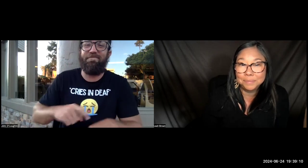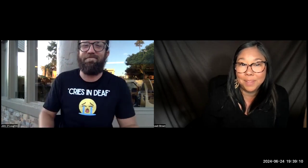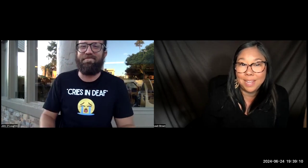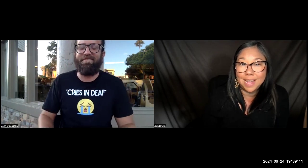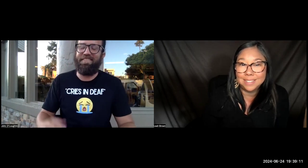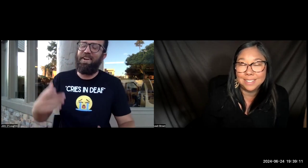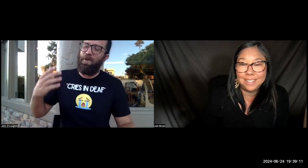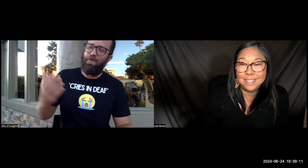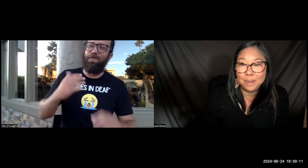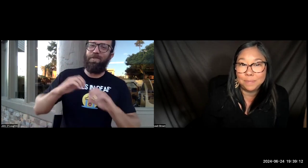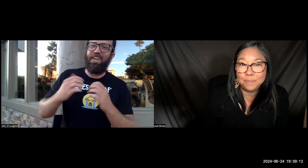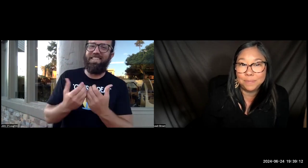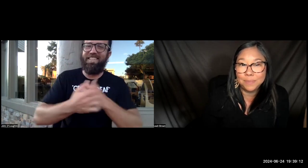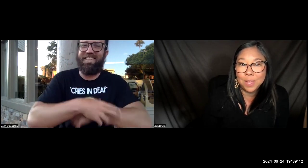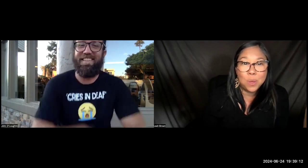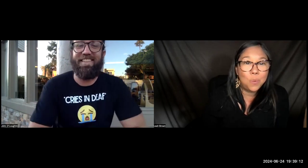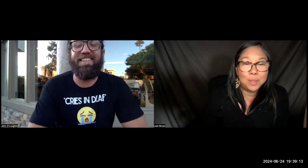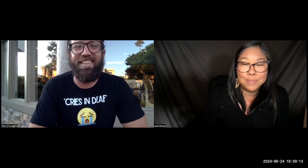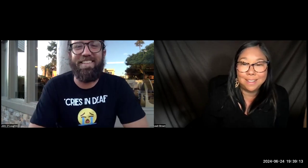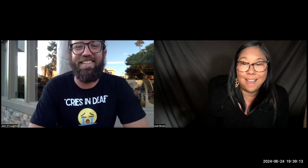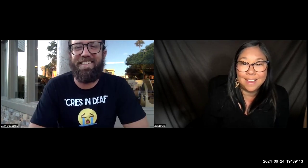Yes, anytime. Welcome to class.